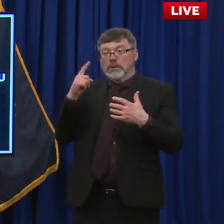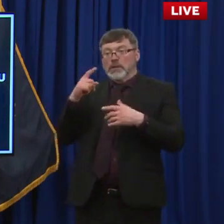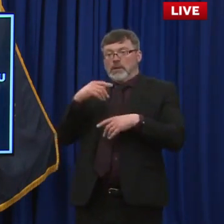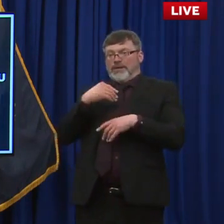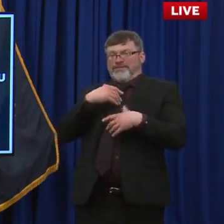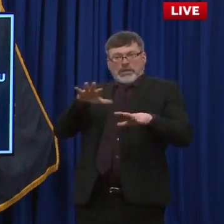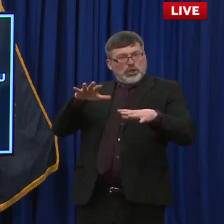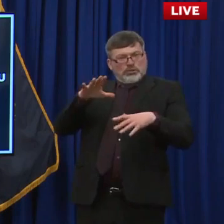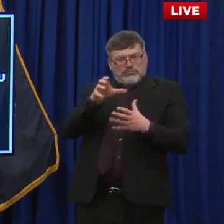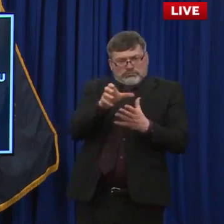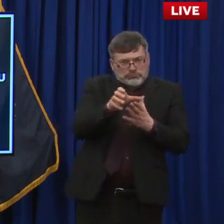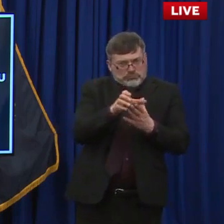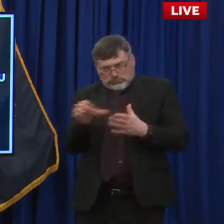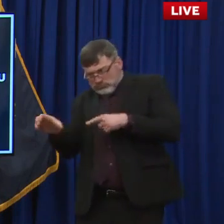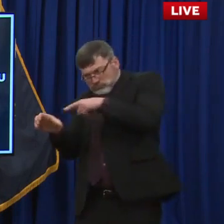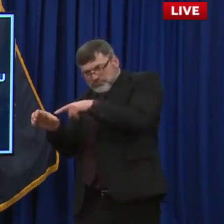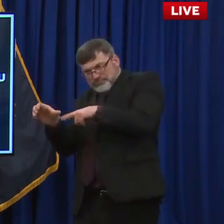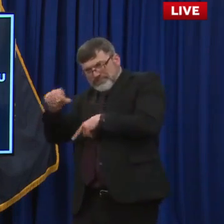to our equity allocation.